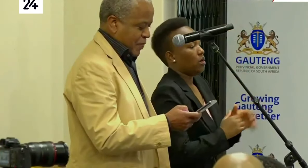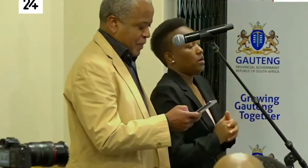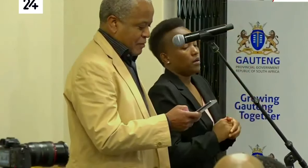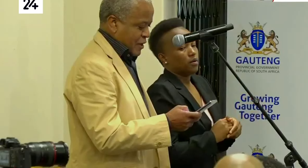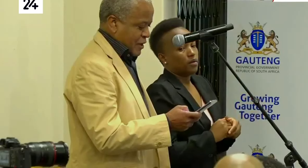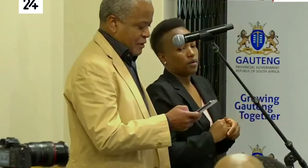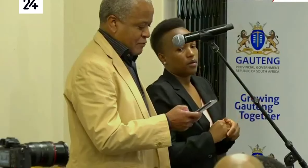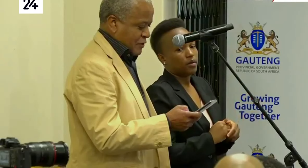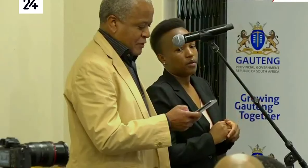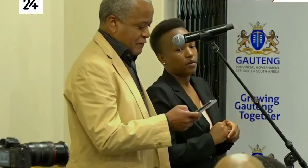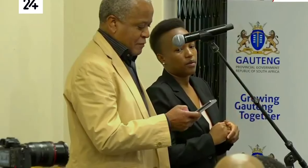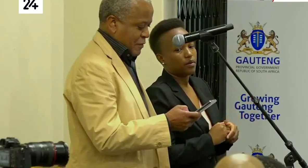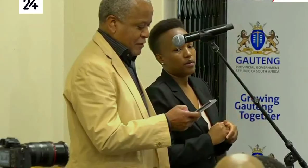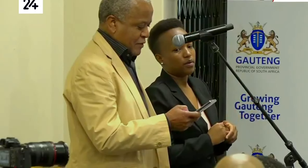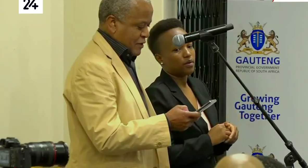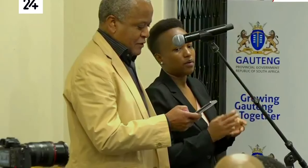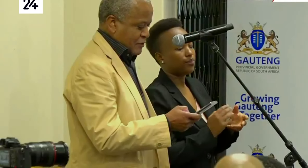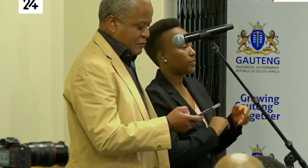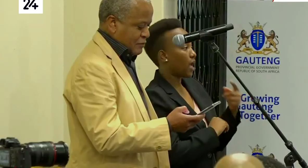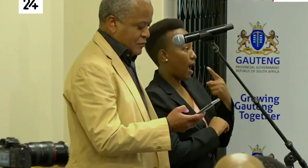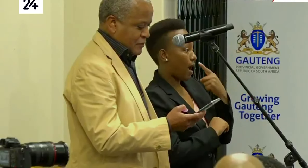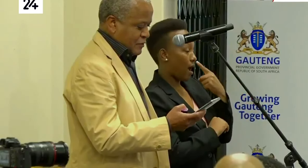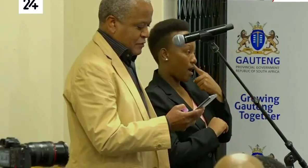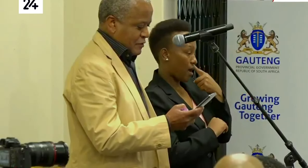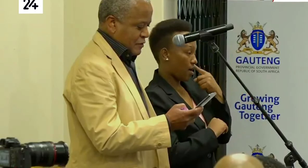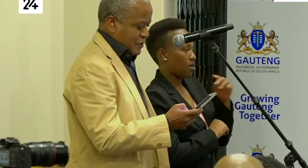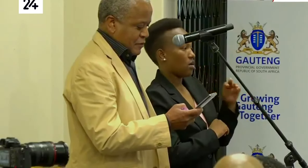Then another question from Eyewitness News.